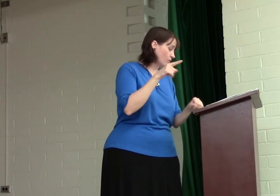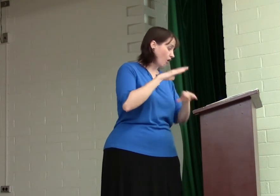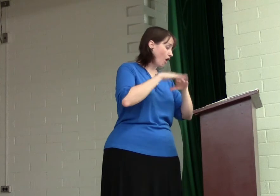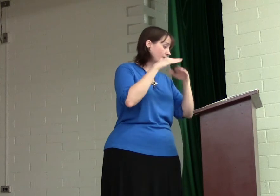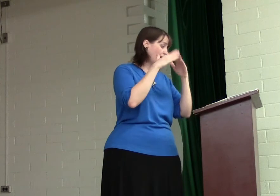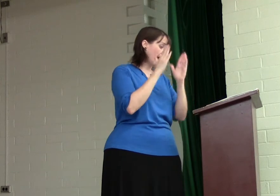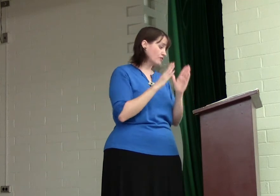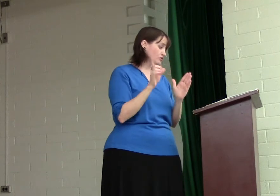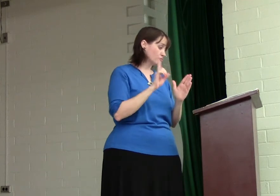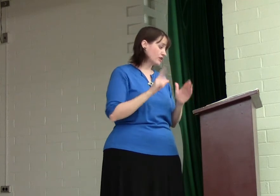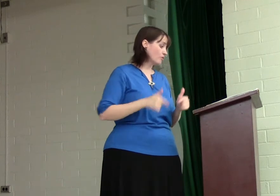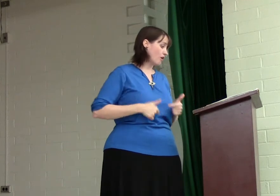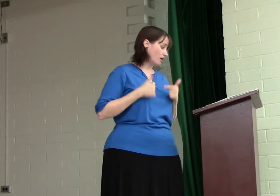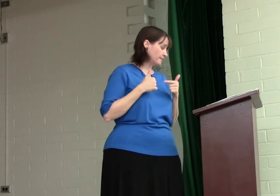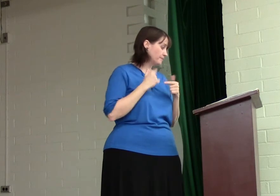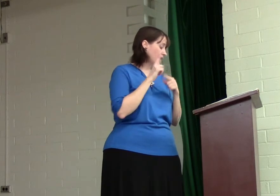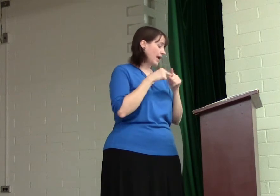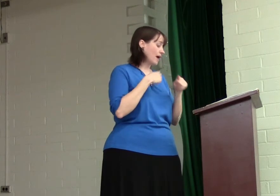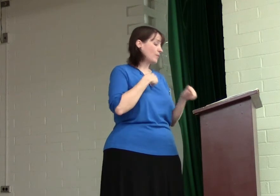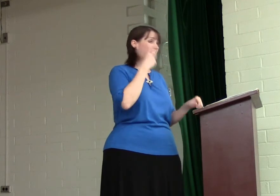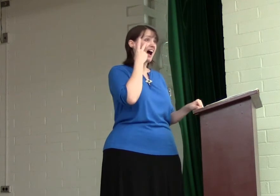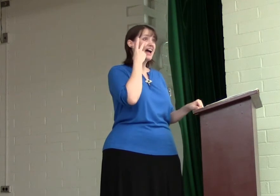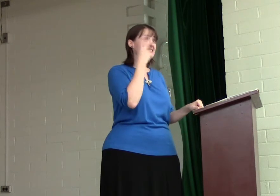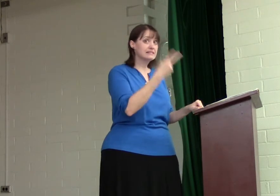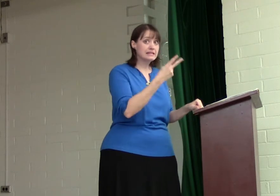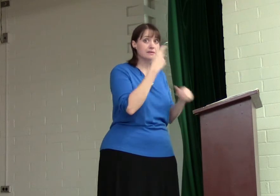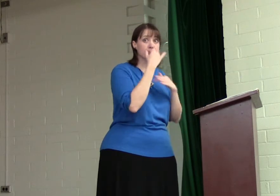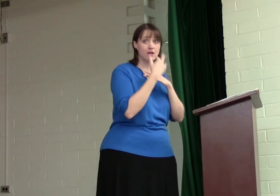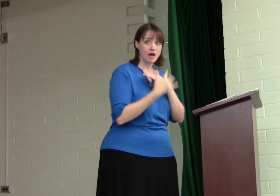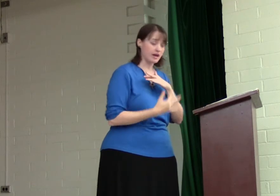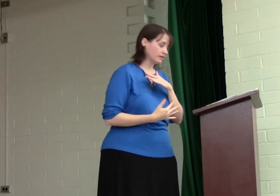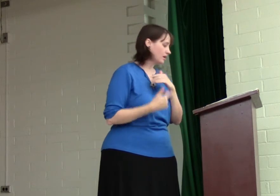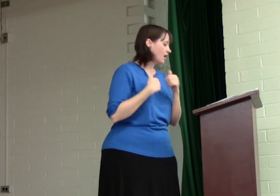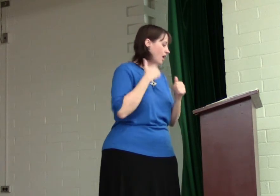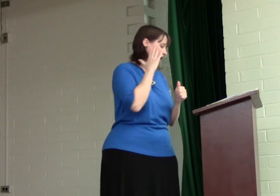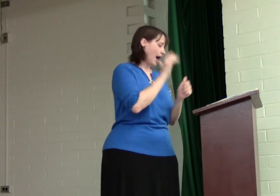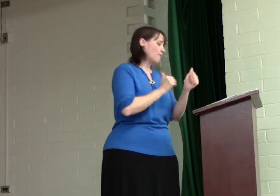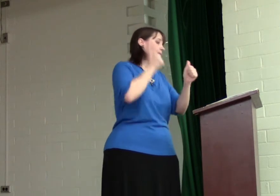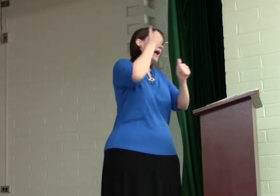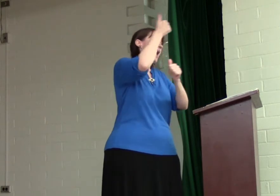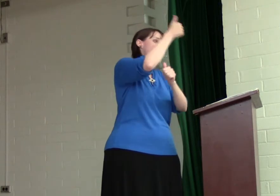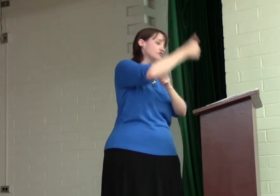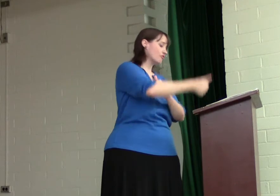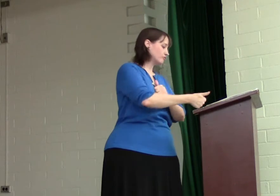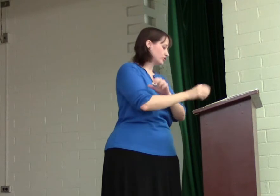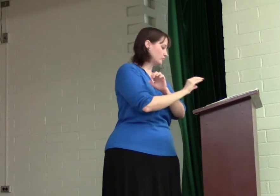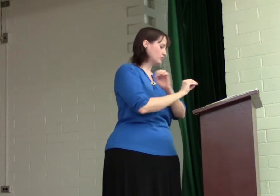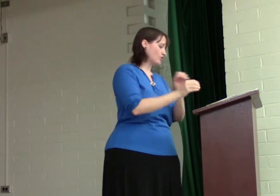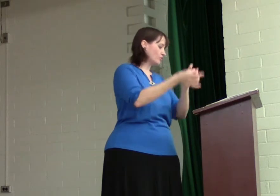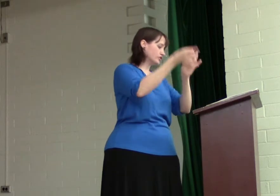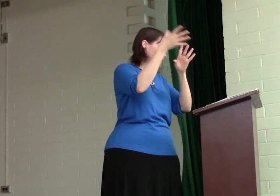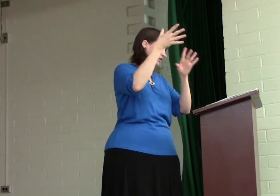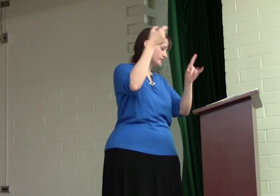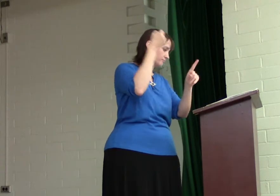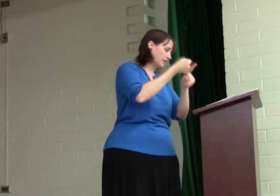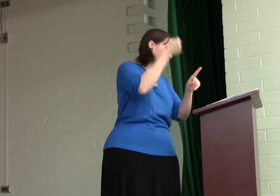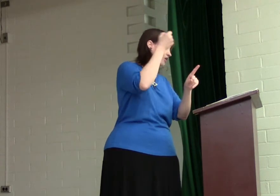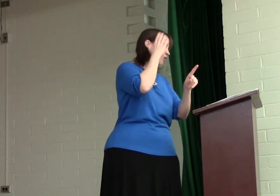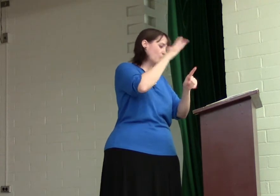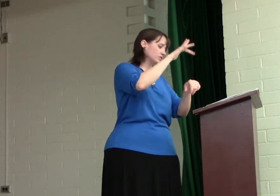on the houses where you are. And when I see the blood, I will pass over you. No destructive plague will